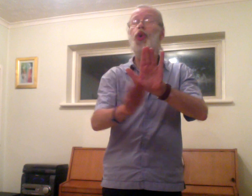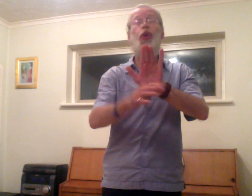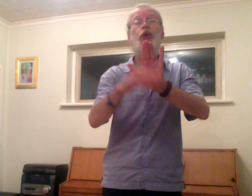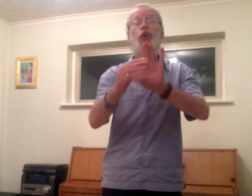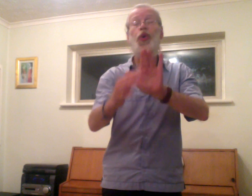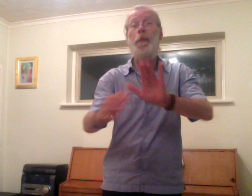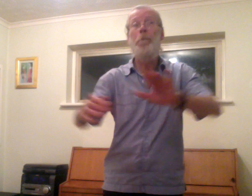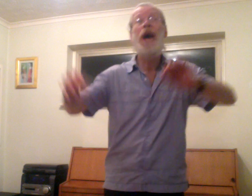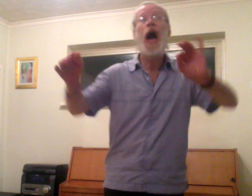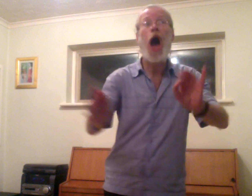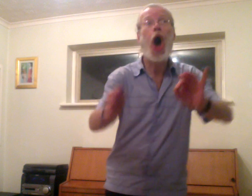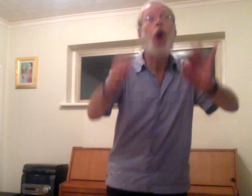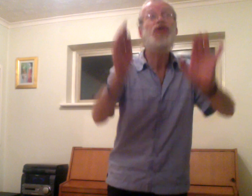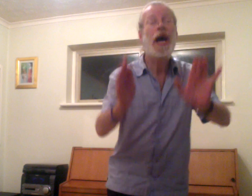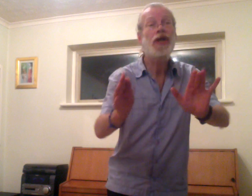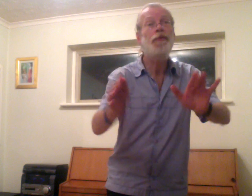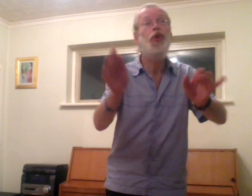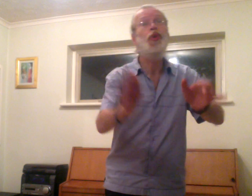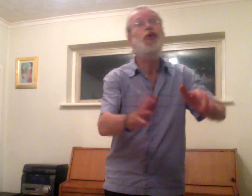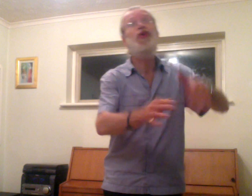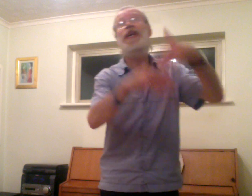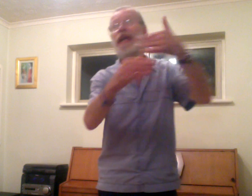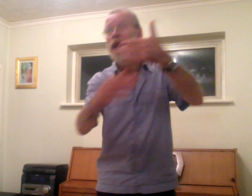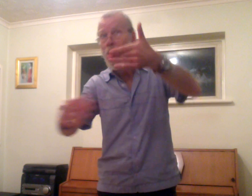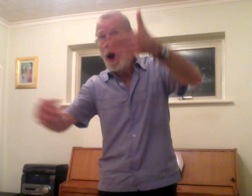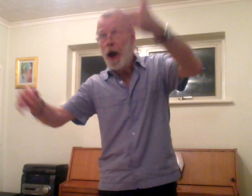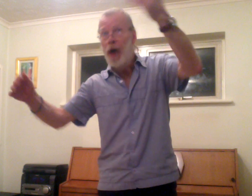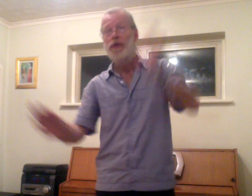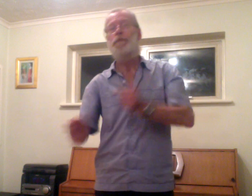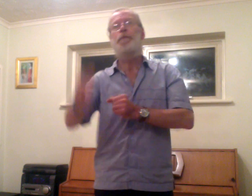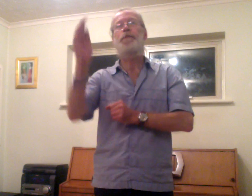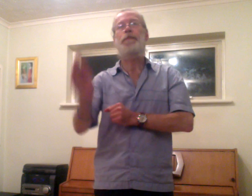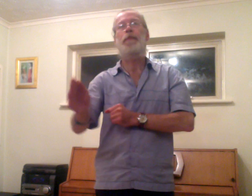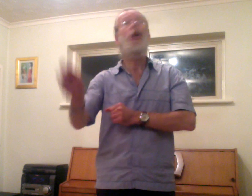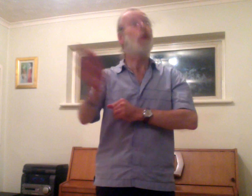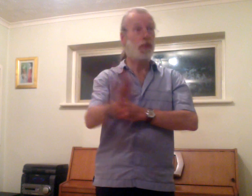And such beauty And such beauty O